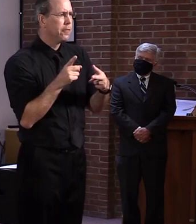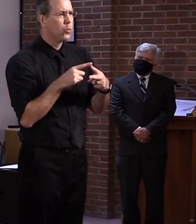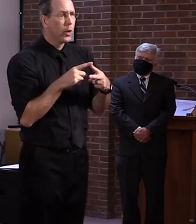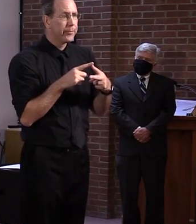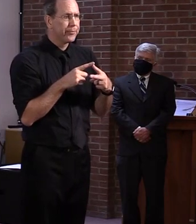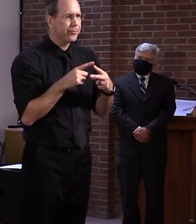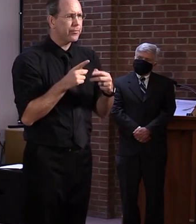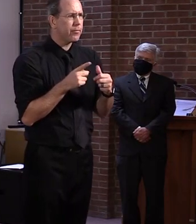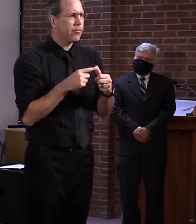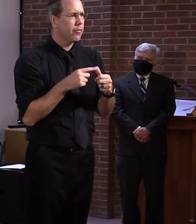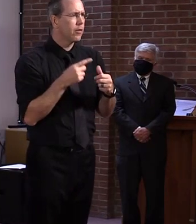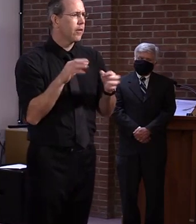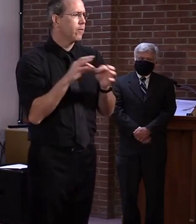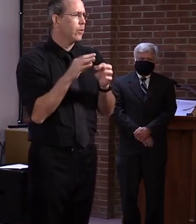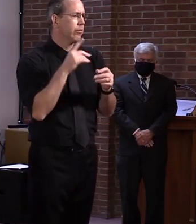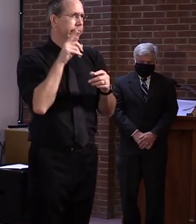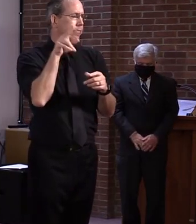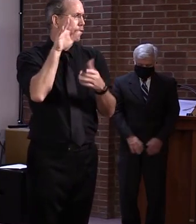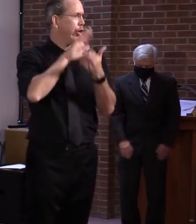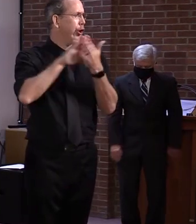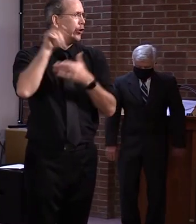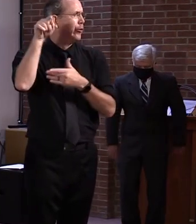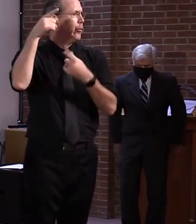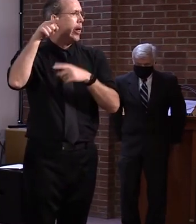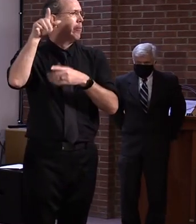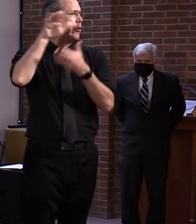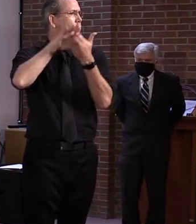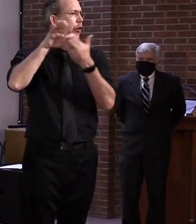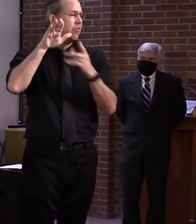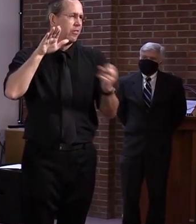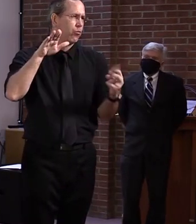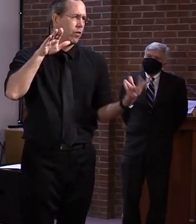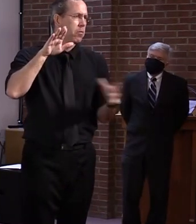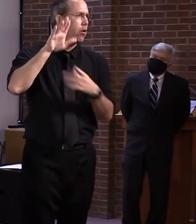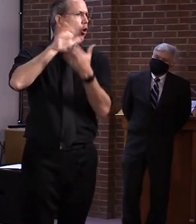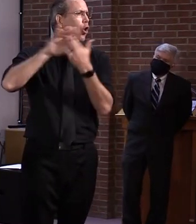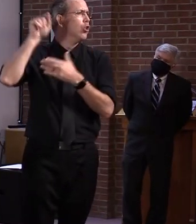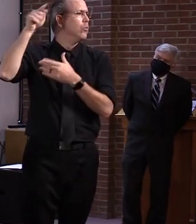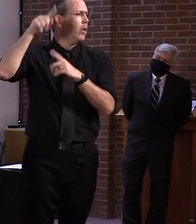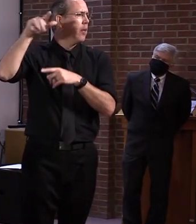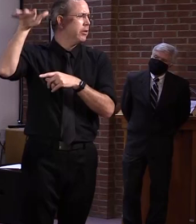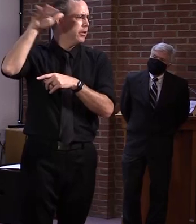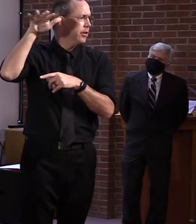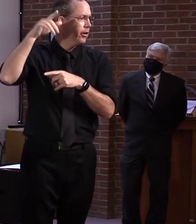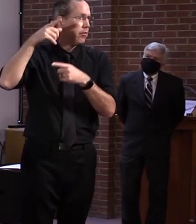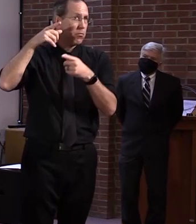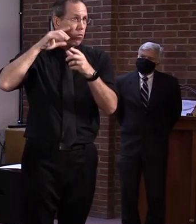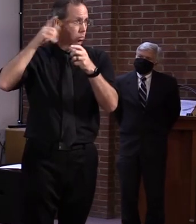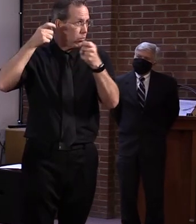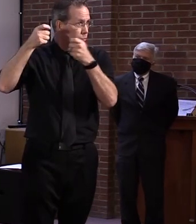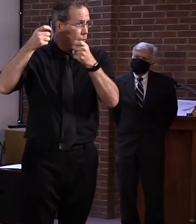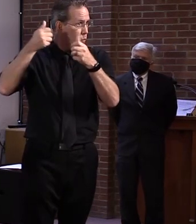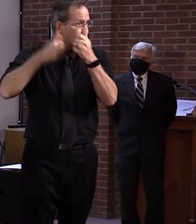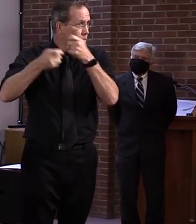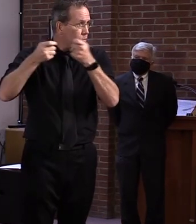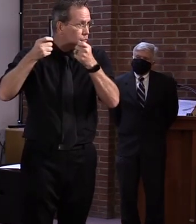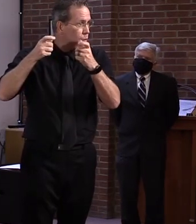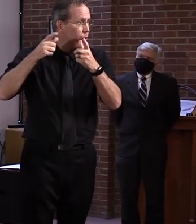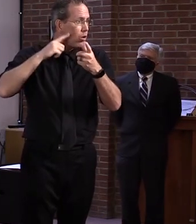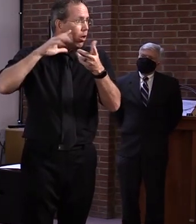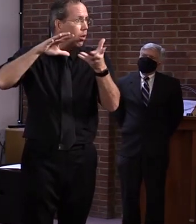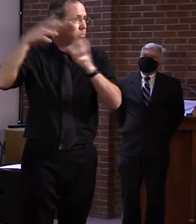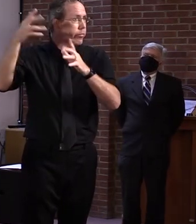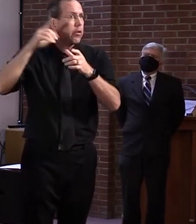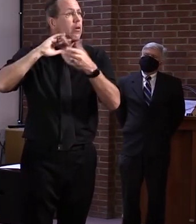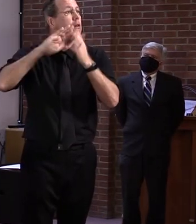happening with the college reopening. So we want to ensure, uh, that the state maintains its high degree of suppression of the virus, because our planning is really based on